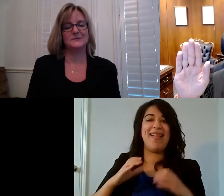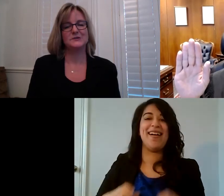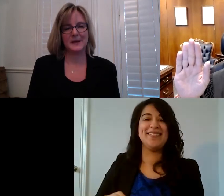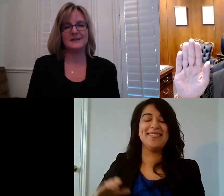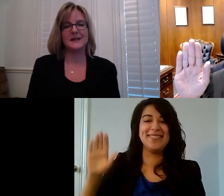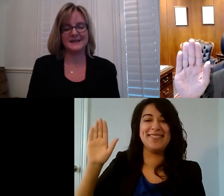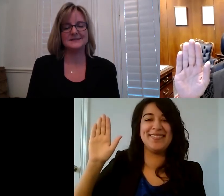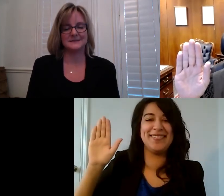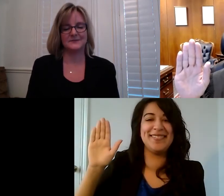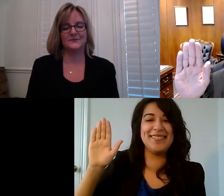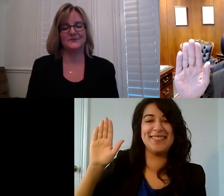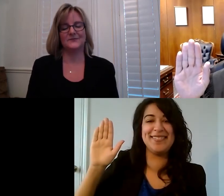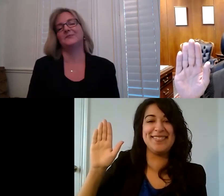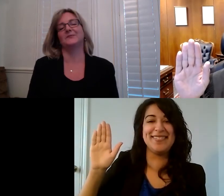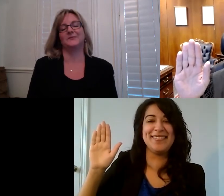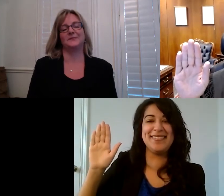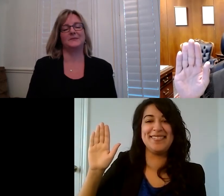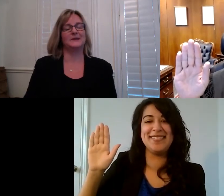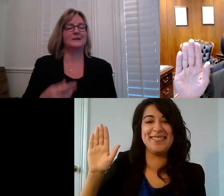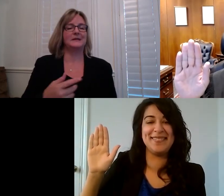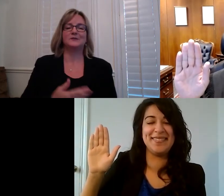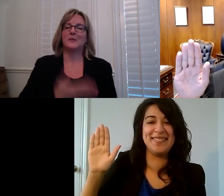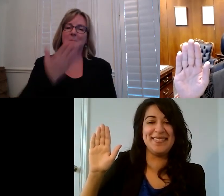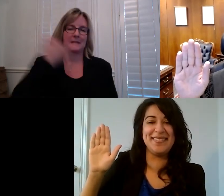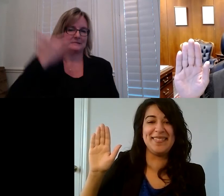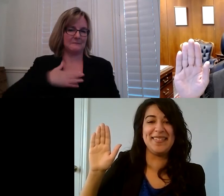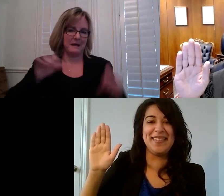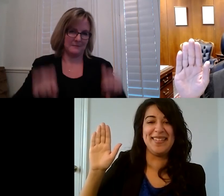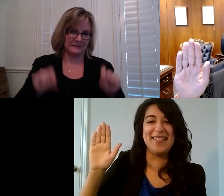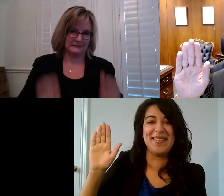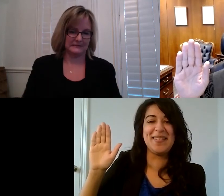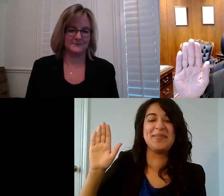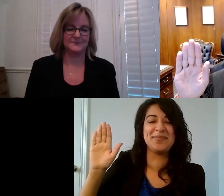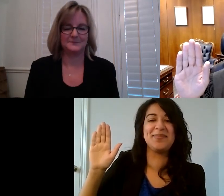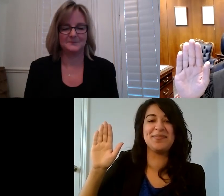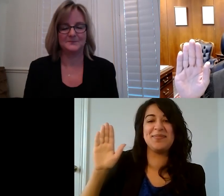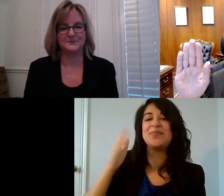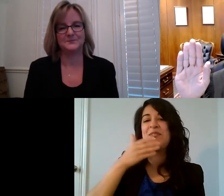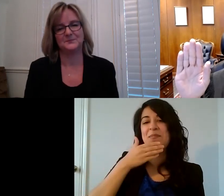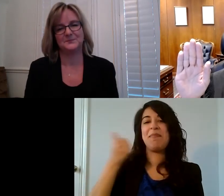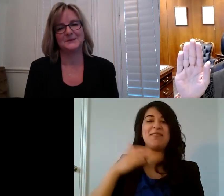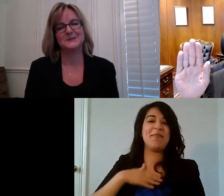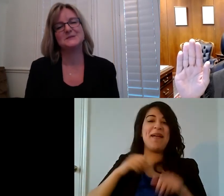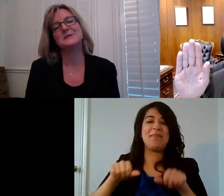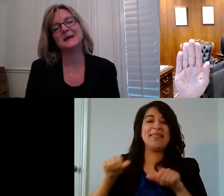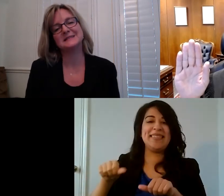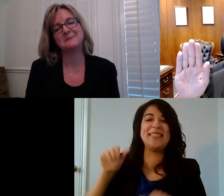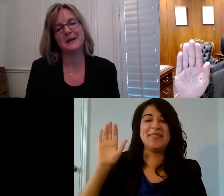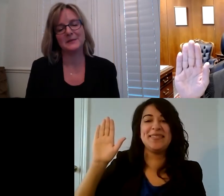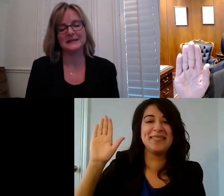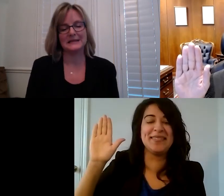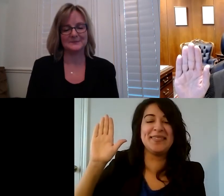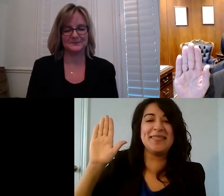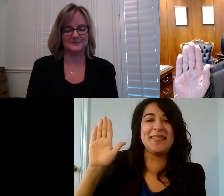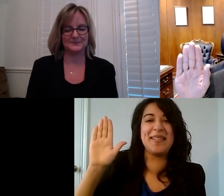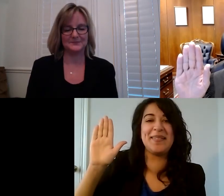to my clients to the best of my ability to the best of my